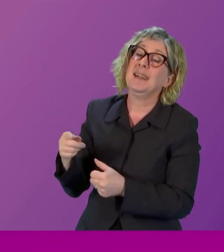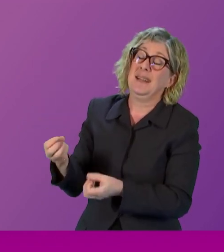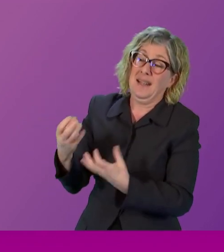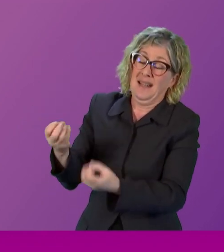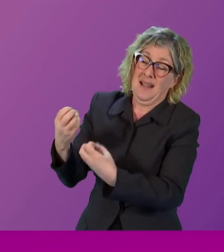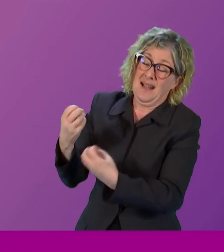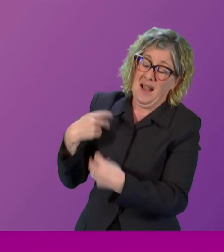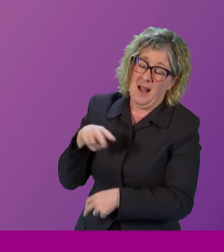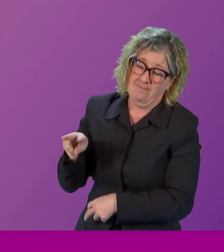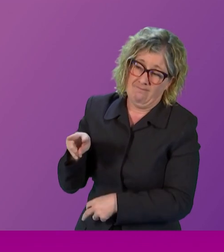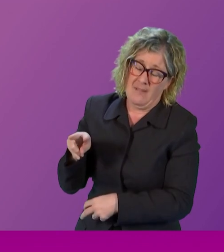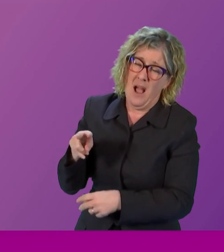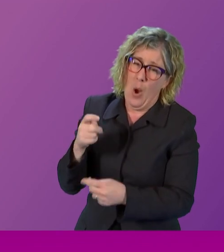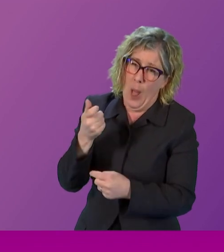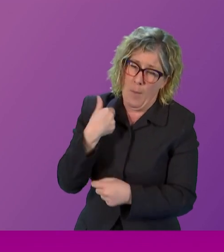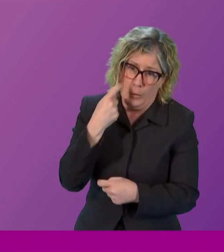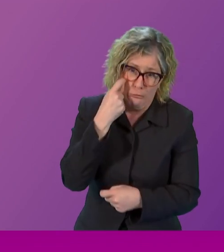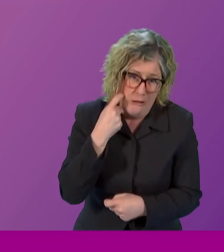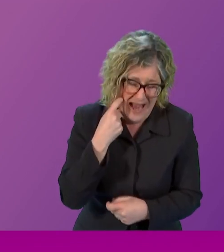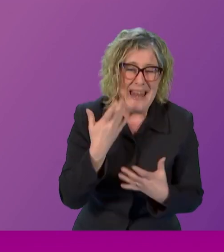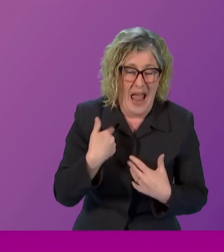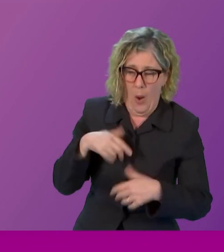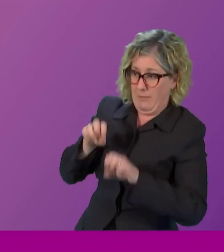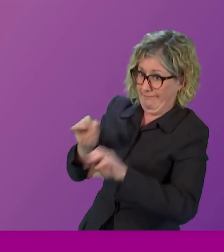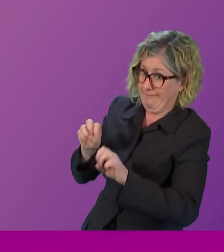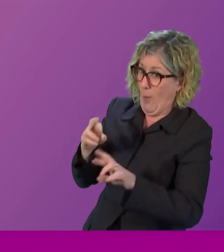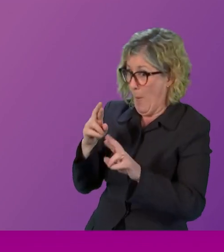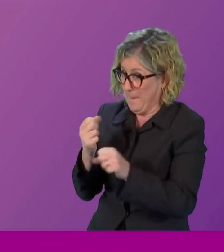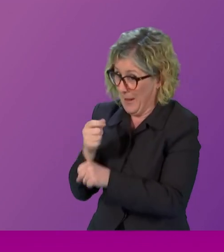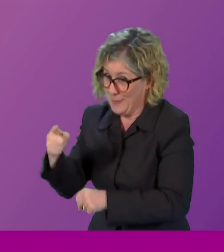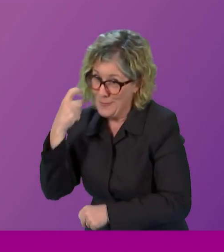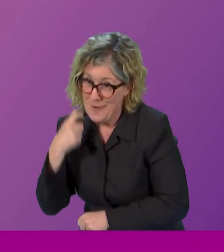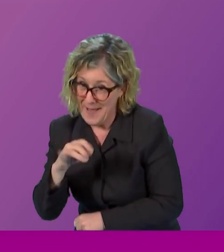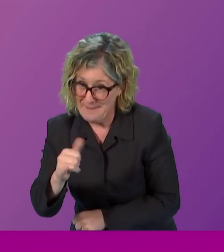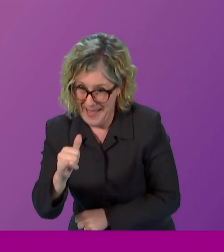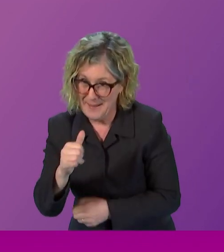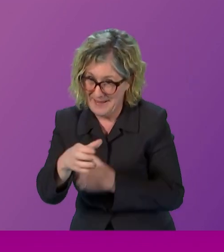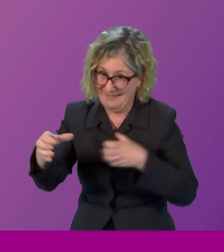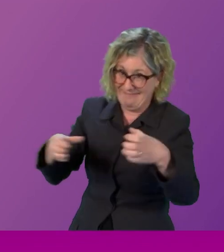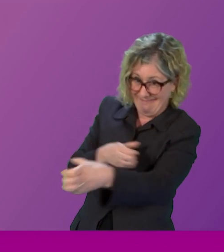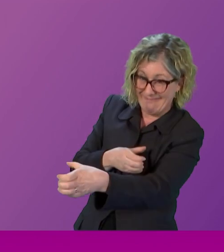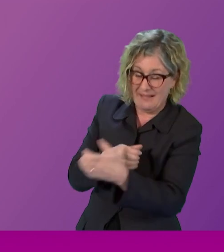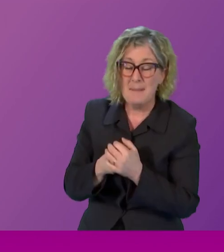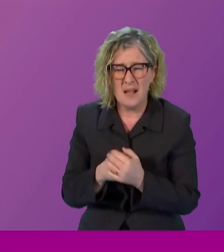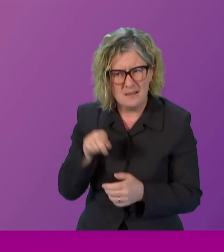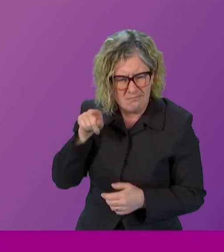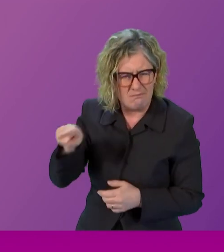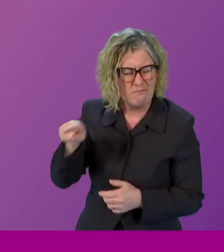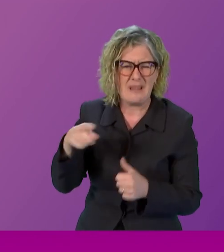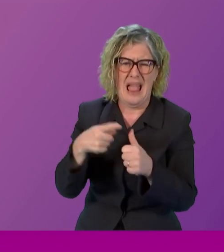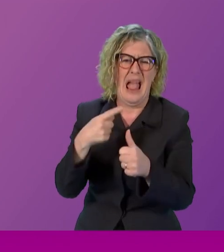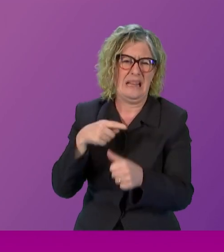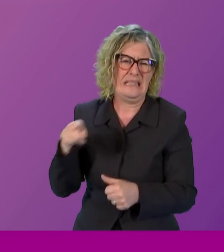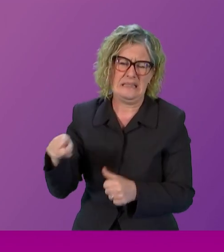mention of the one and only Agnes Tommy. Agnes you have steered the convention right from the very beginning.